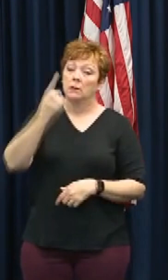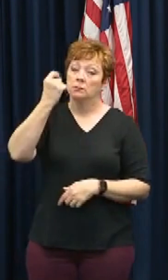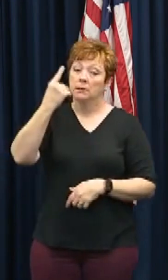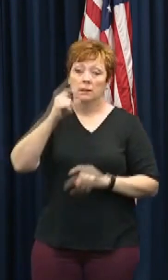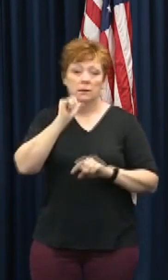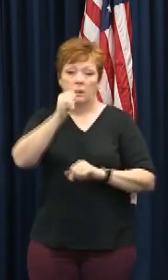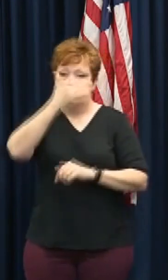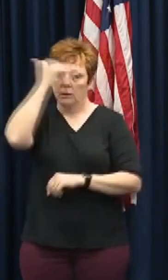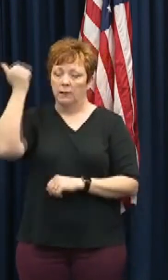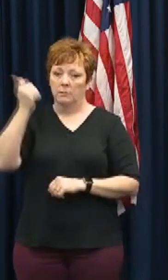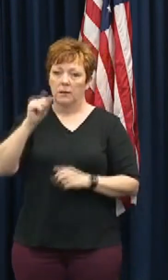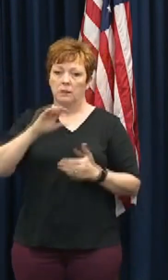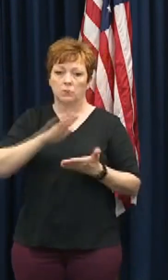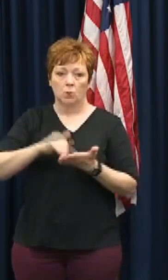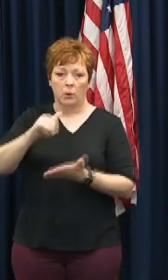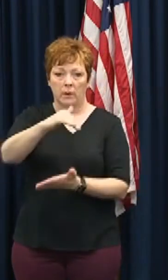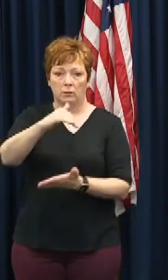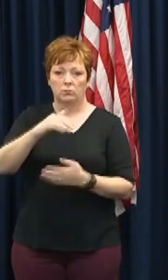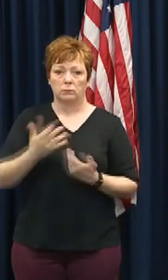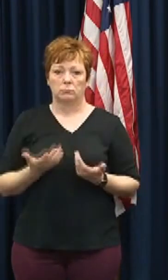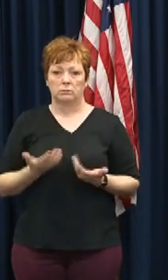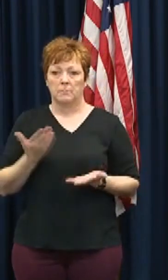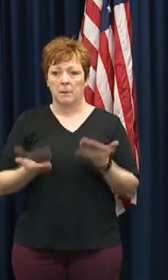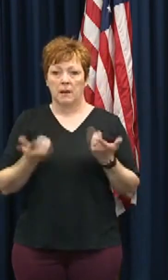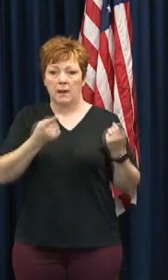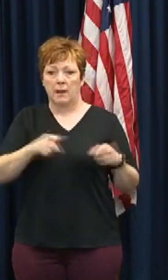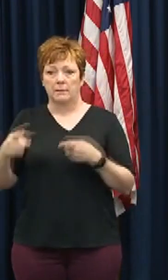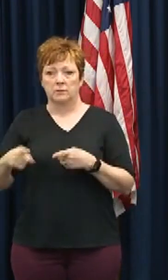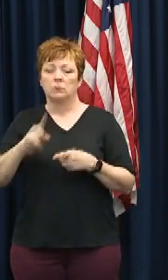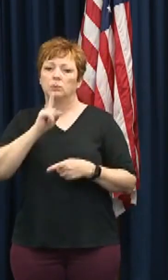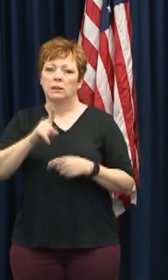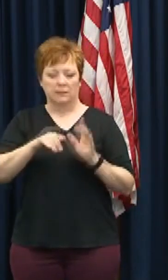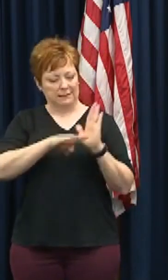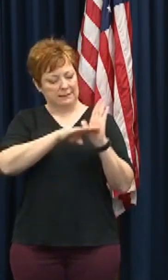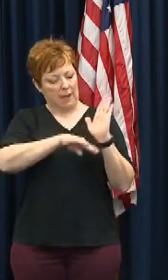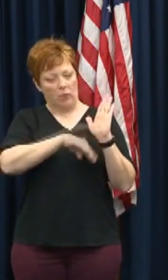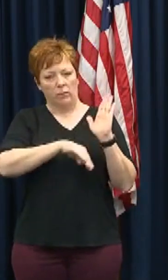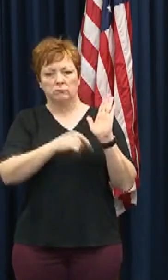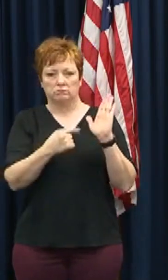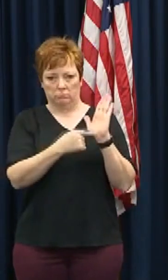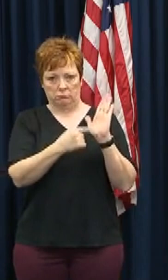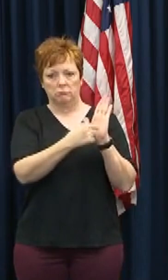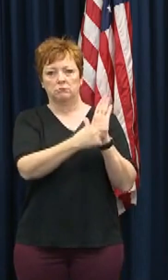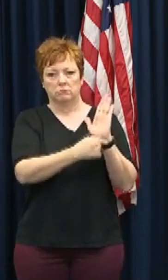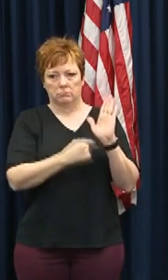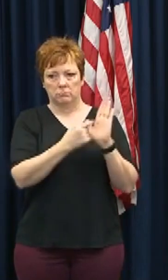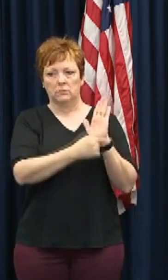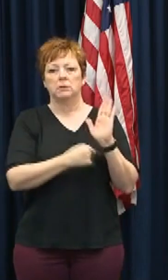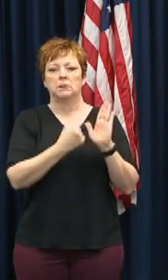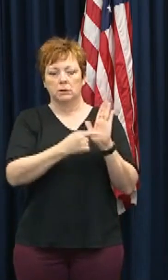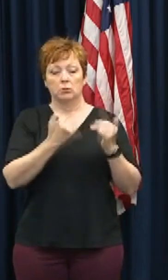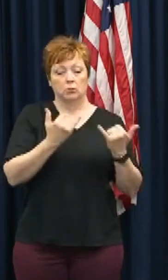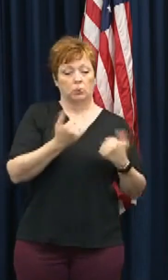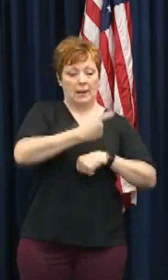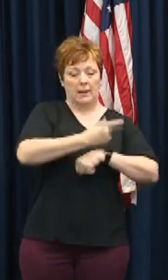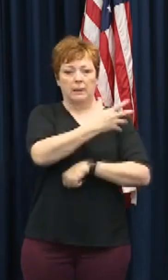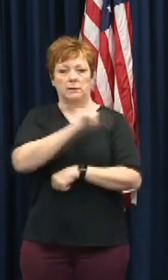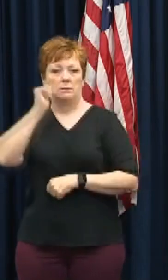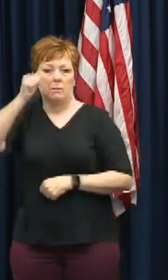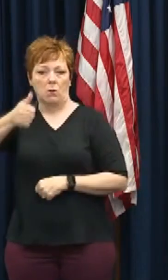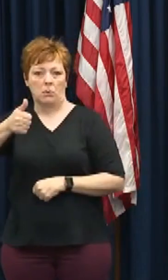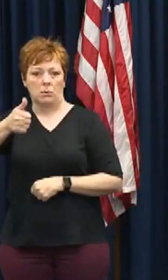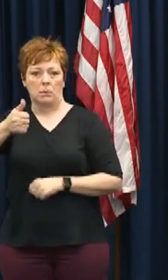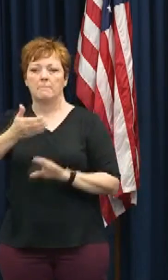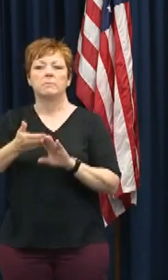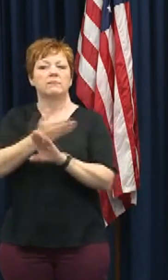landfalling hurricane. Especially in the south part of Alabama, Mobile and Baldwin counties particularly, today and tomorrow, even